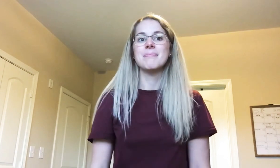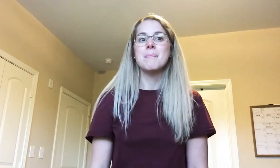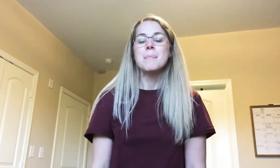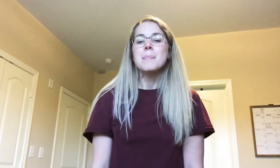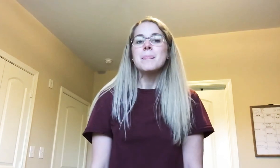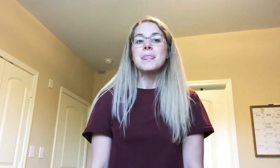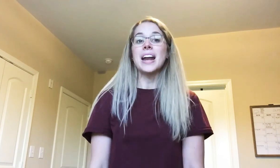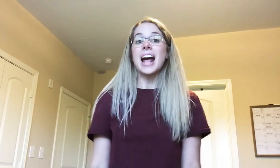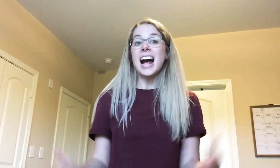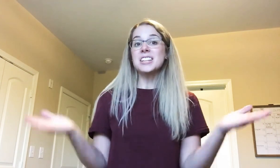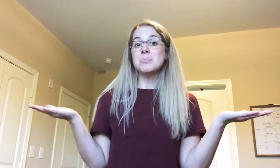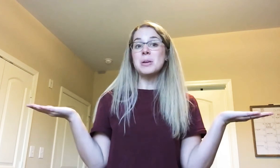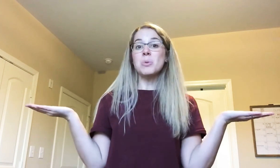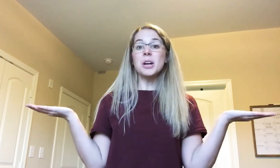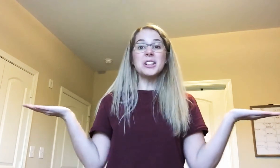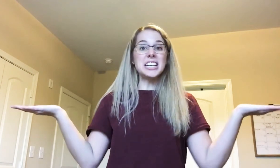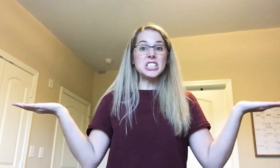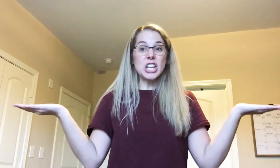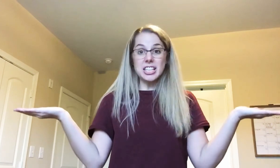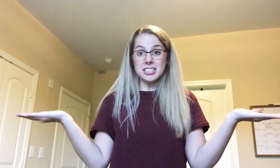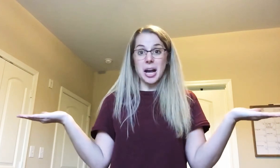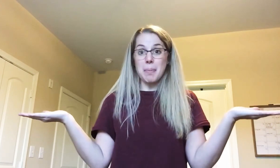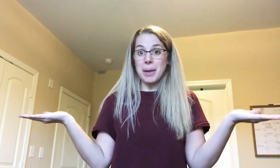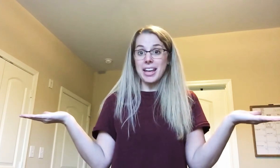That has me worried just a bit.